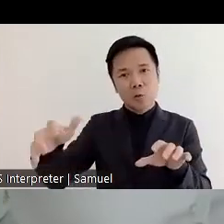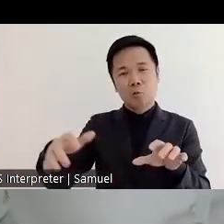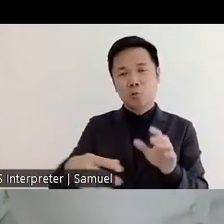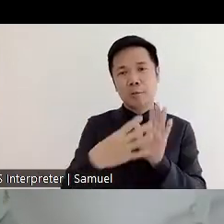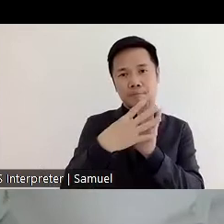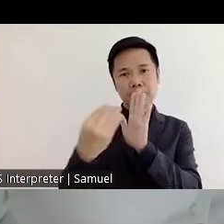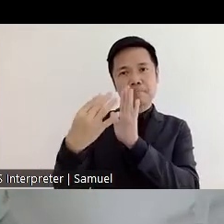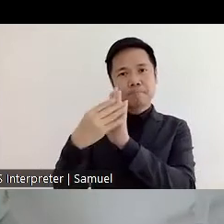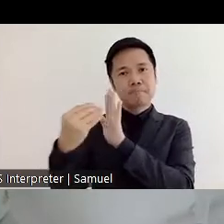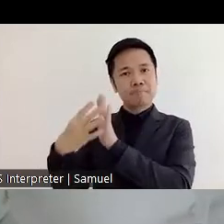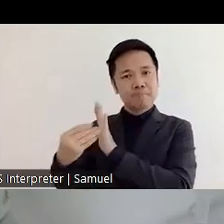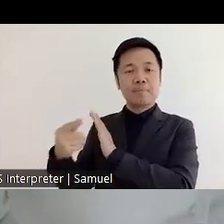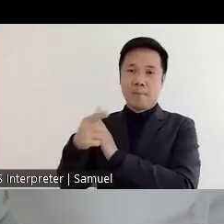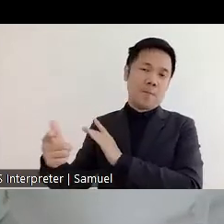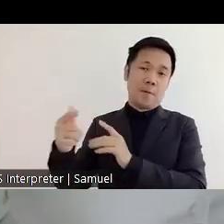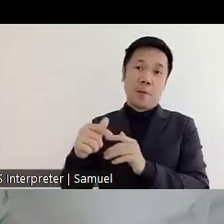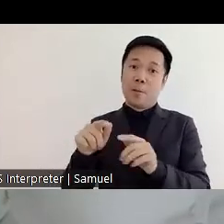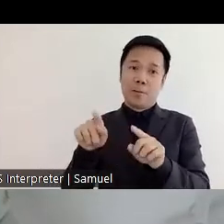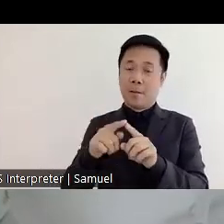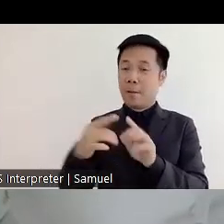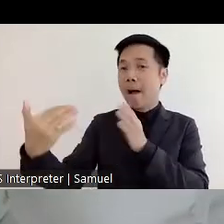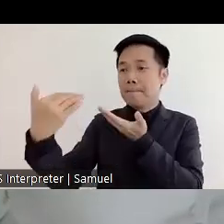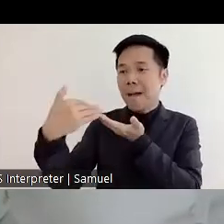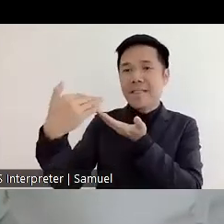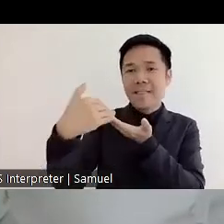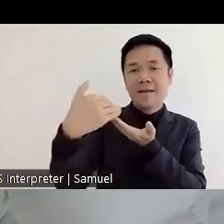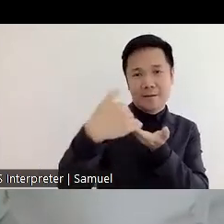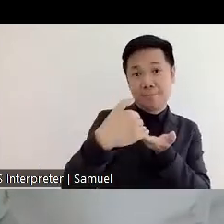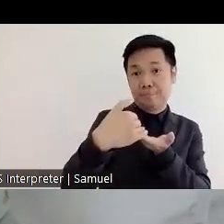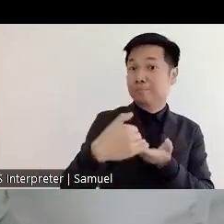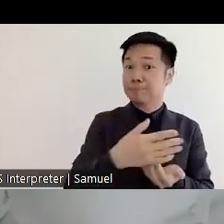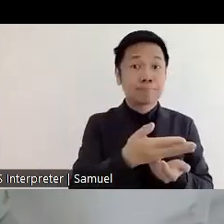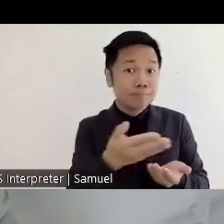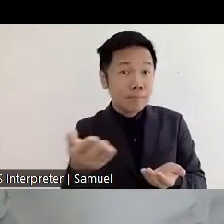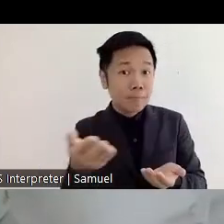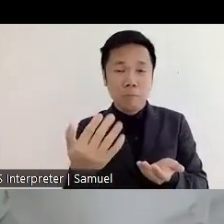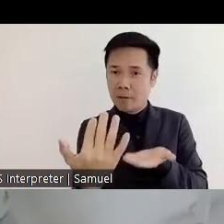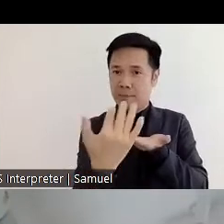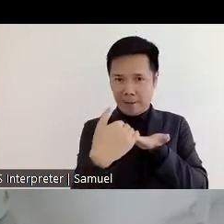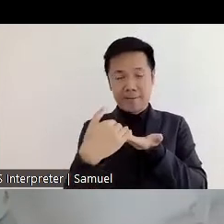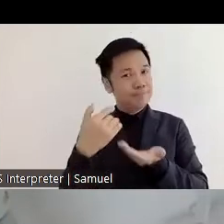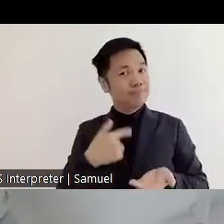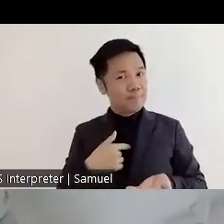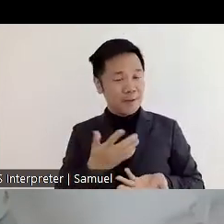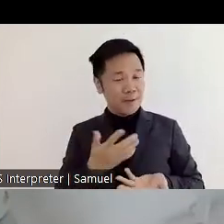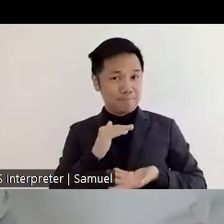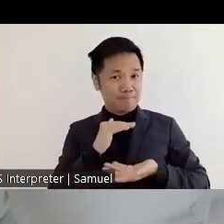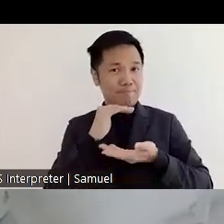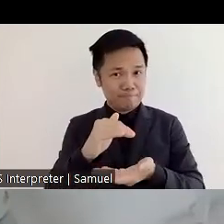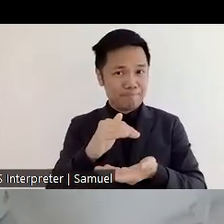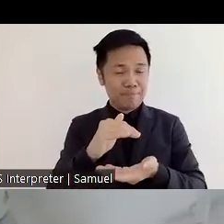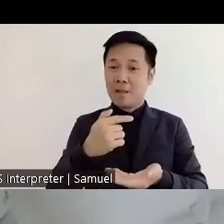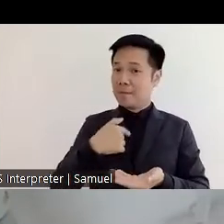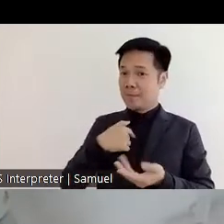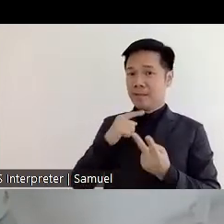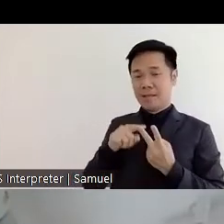India through our existing MNC partners we'd be happy to work with anyone my colleague Swap Neil will be the